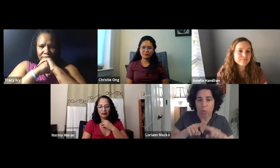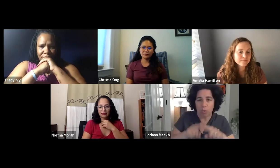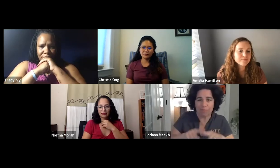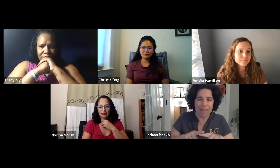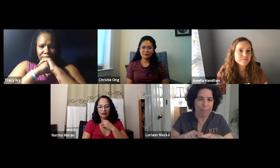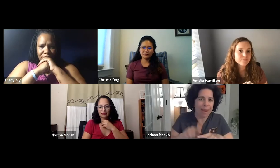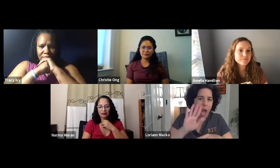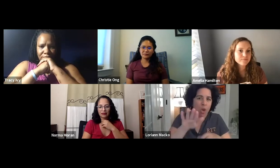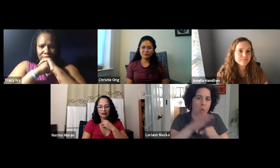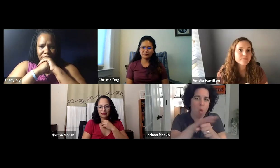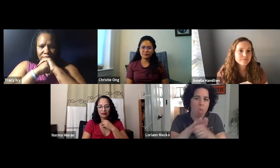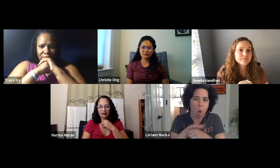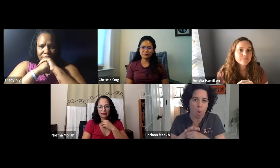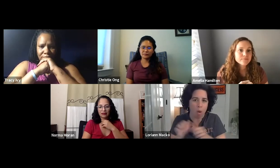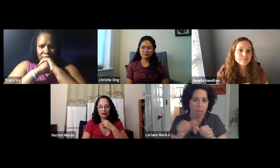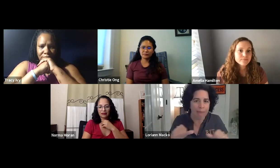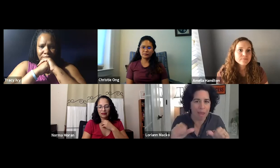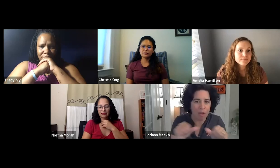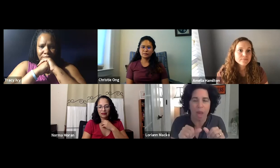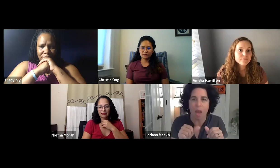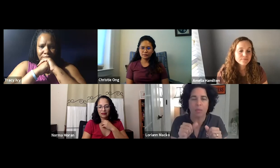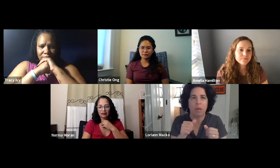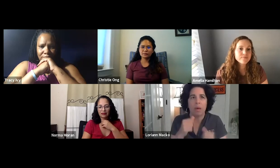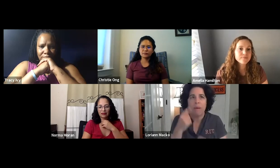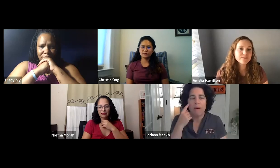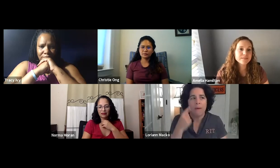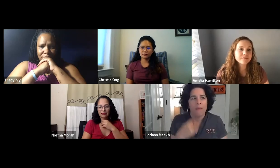Now, you may have thought about that too, depending on your local areas.